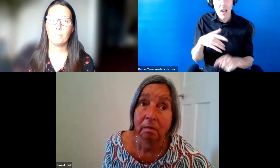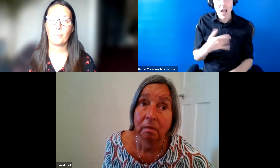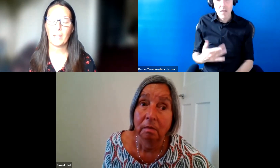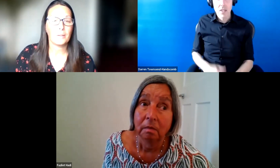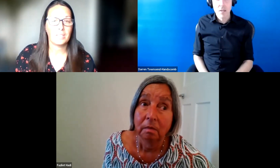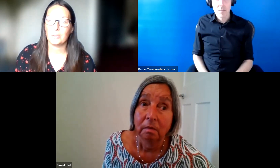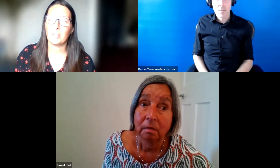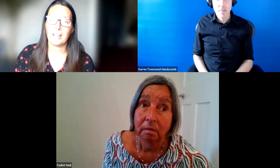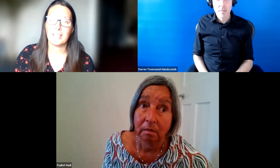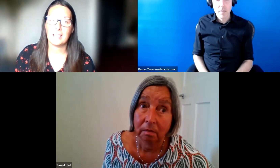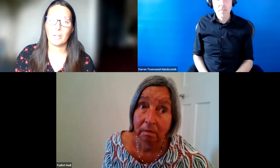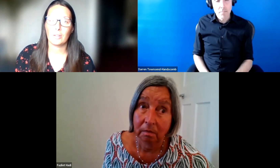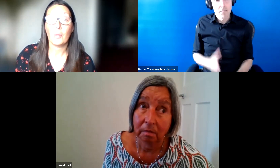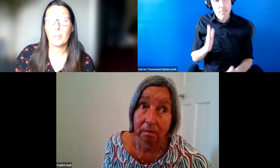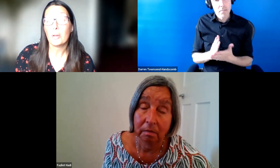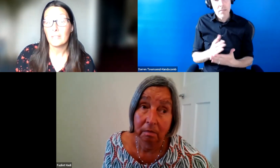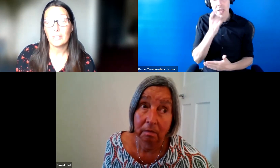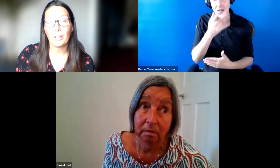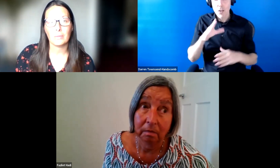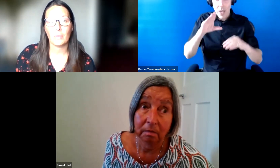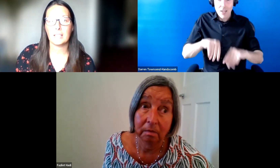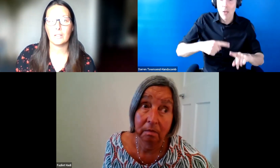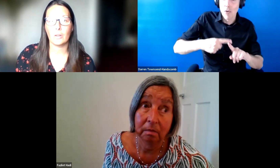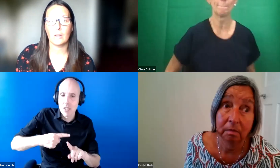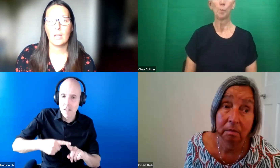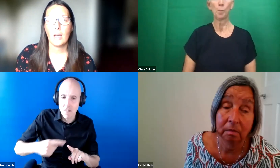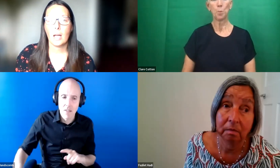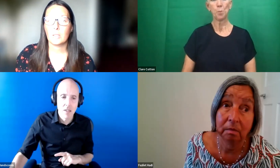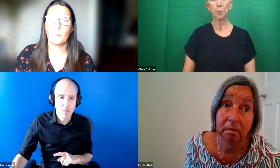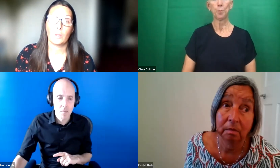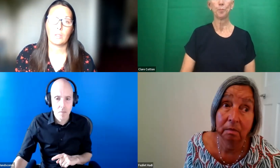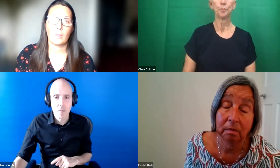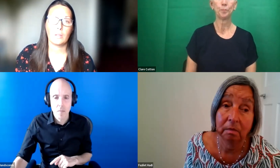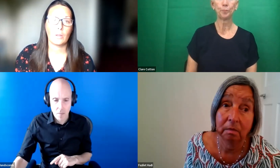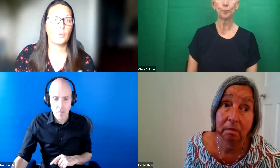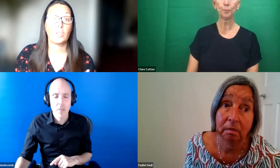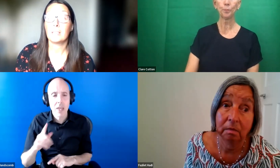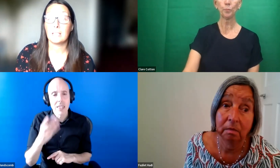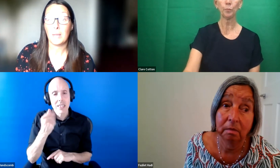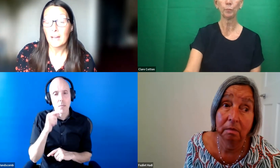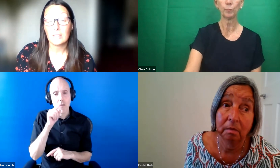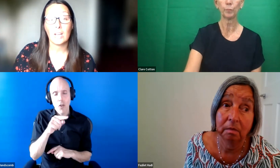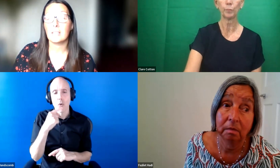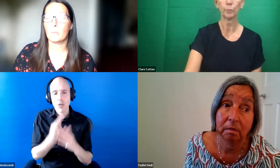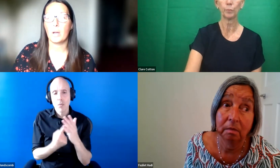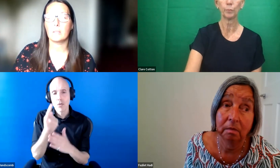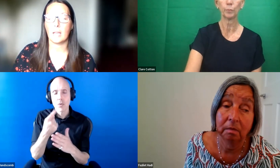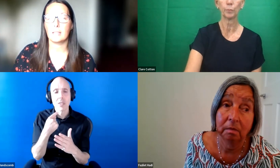And it was really great to end on the positive note and reflecting on some of those opportunities we have to change the world and